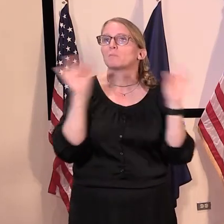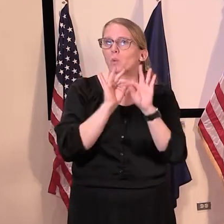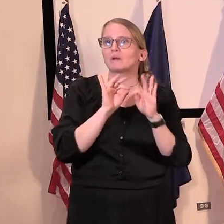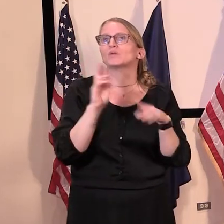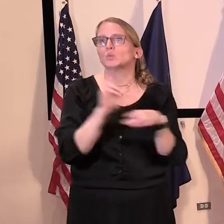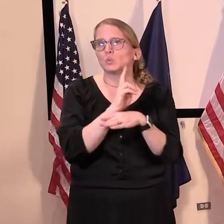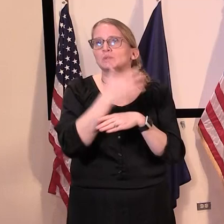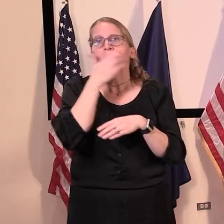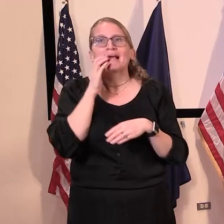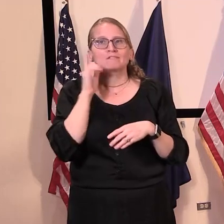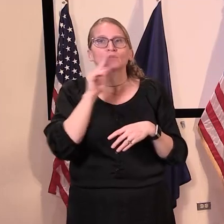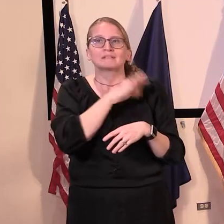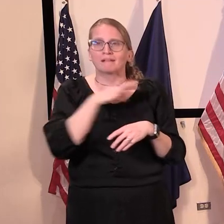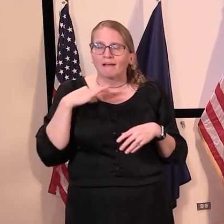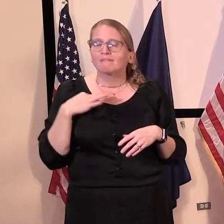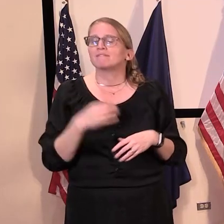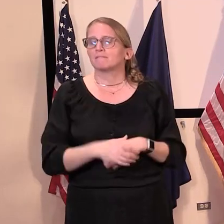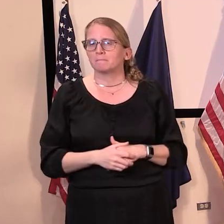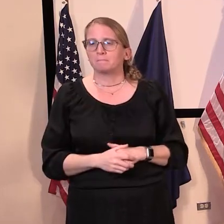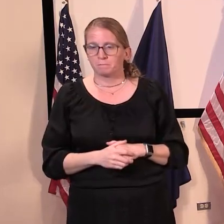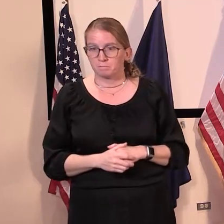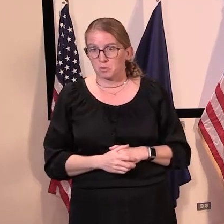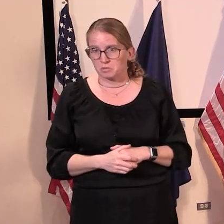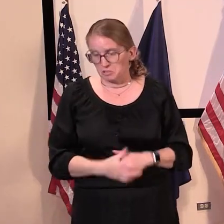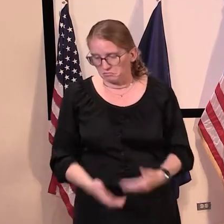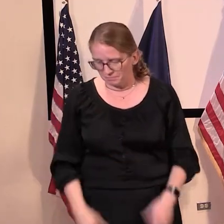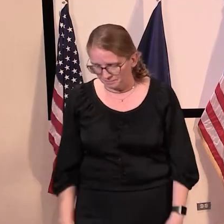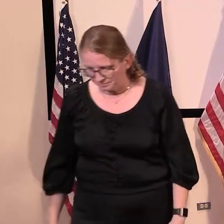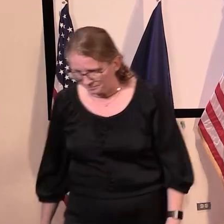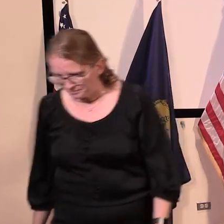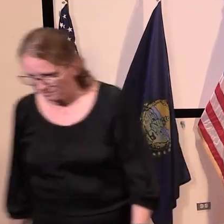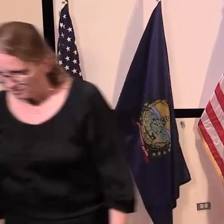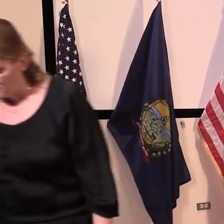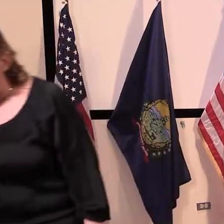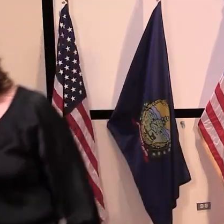Okay. Thank you. Dan Burlington Free Press.